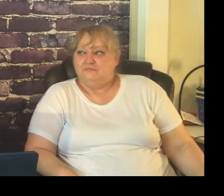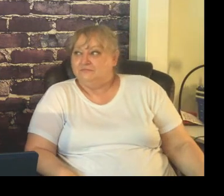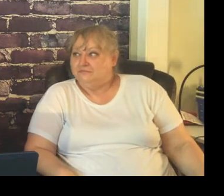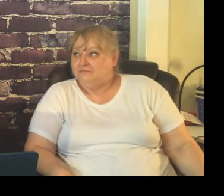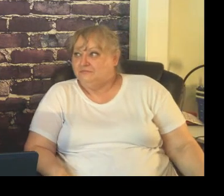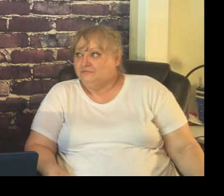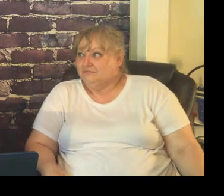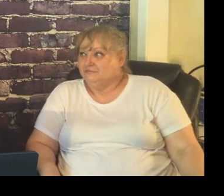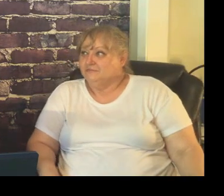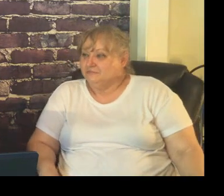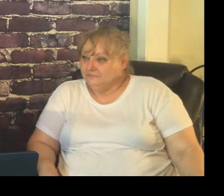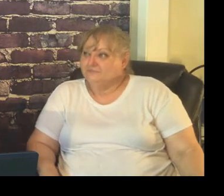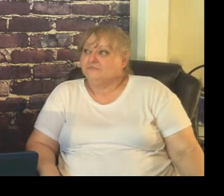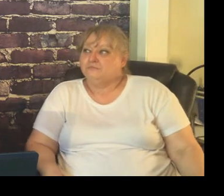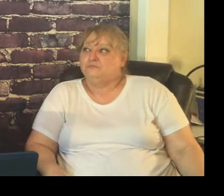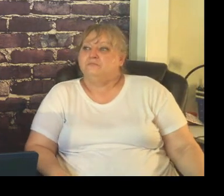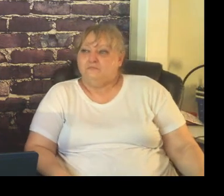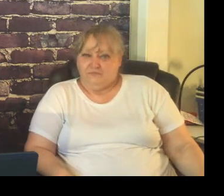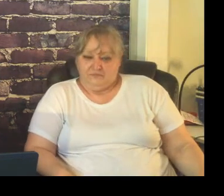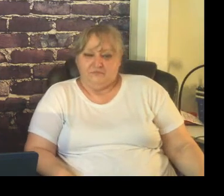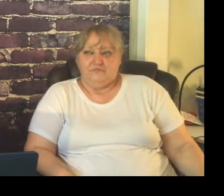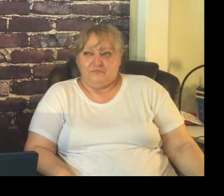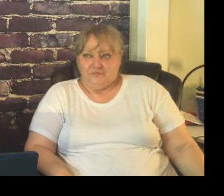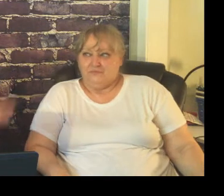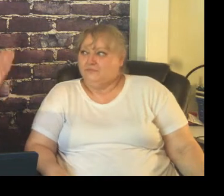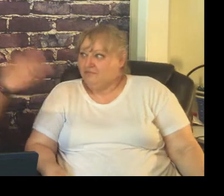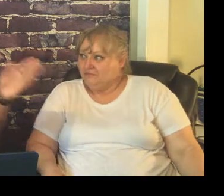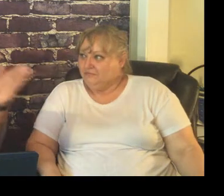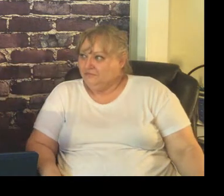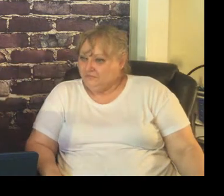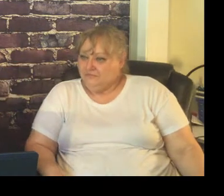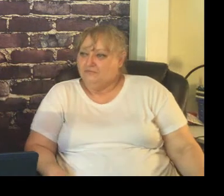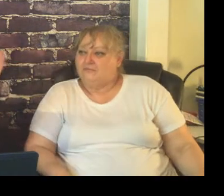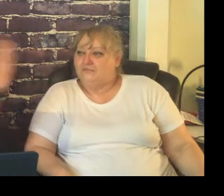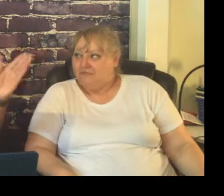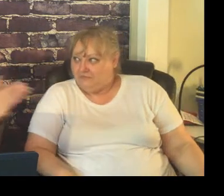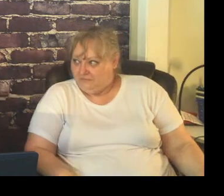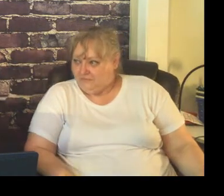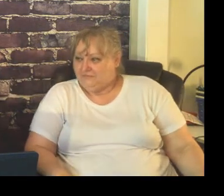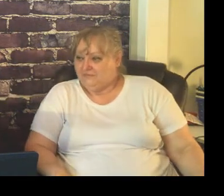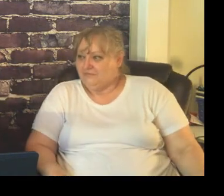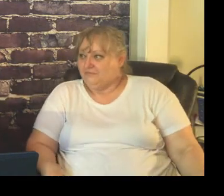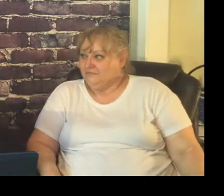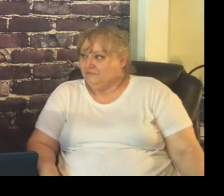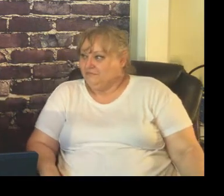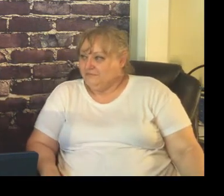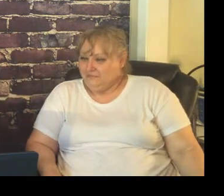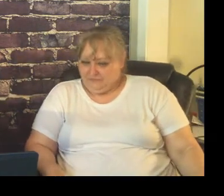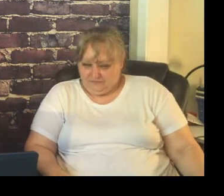memorize their name and those three things every kid every class and that's how I learned about them